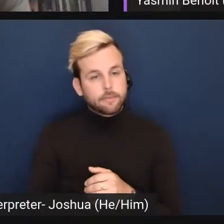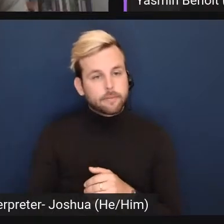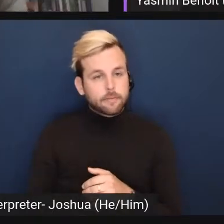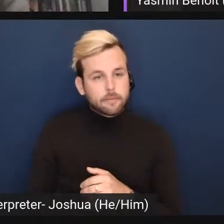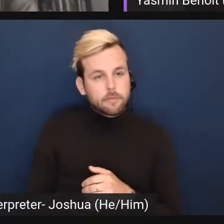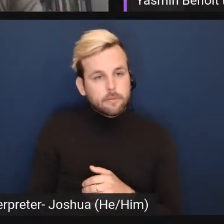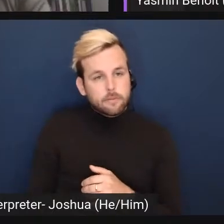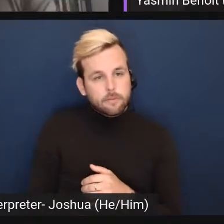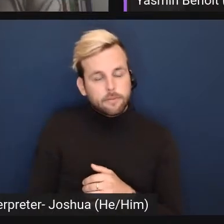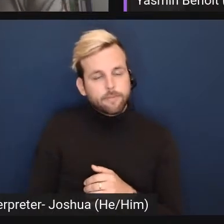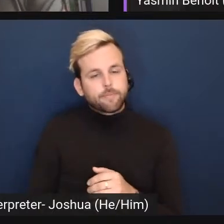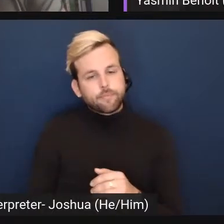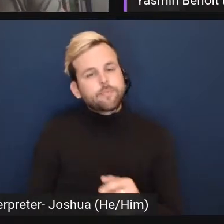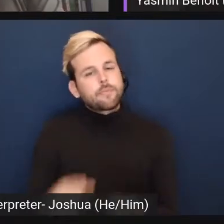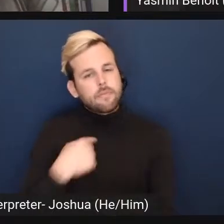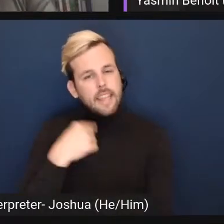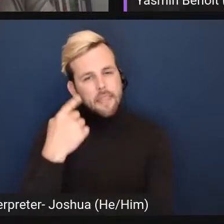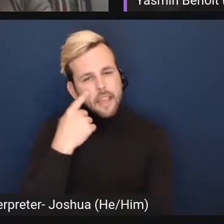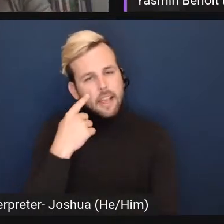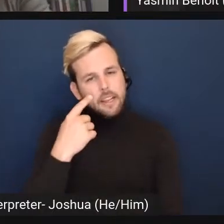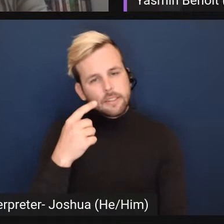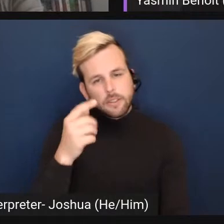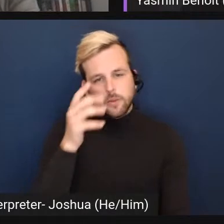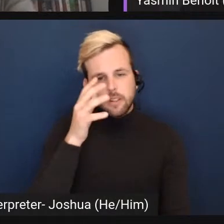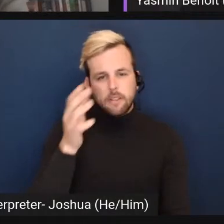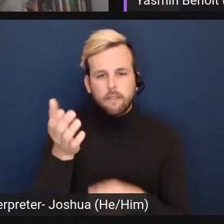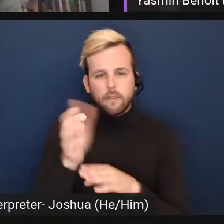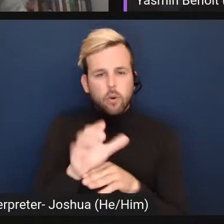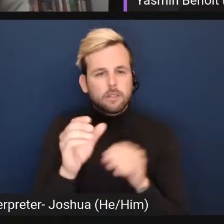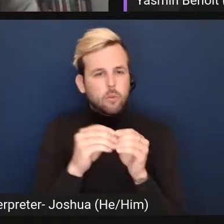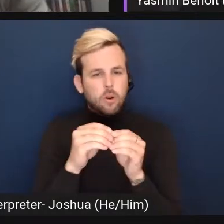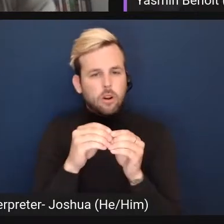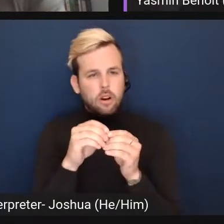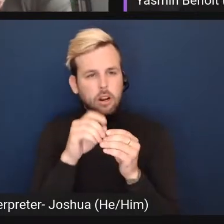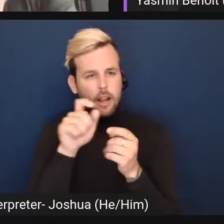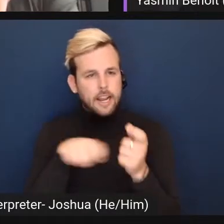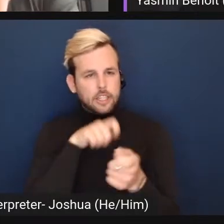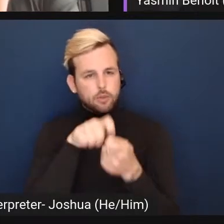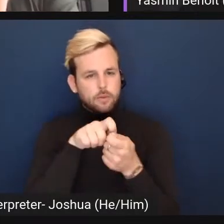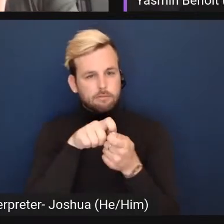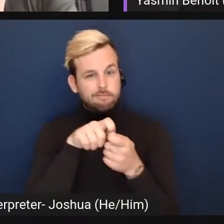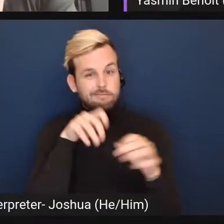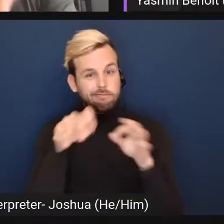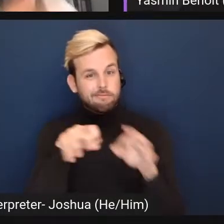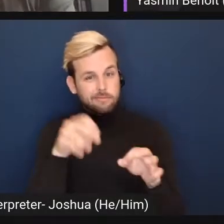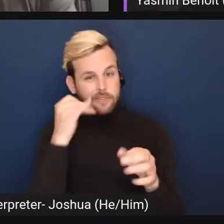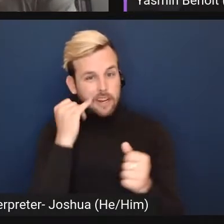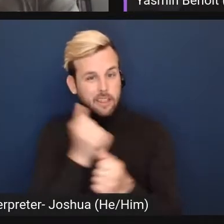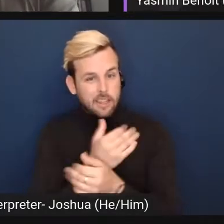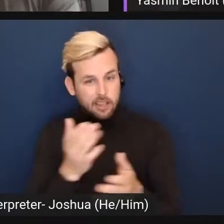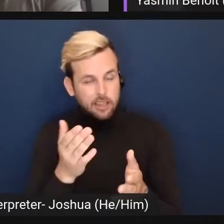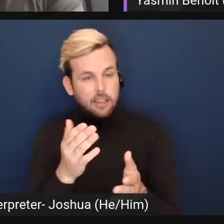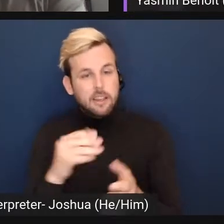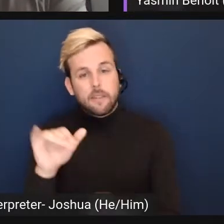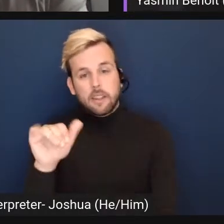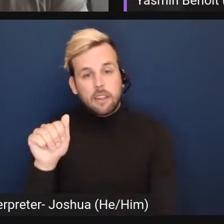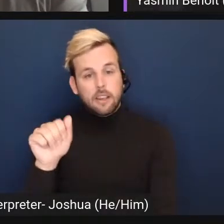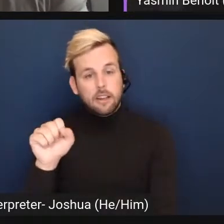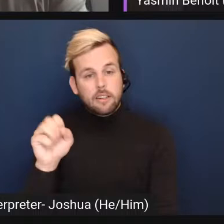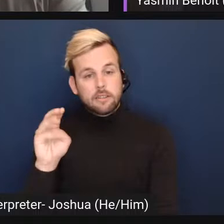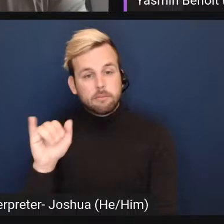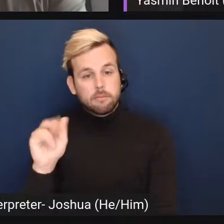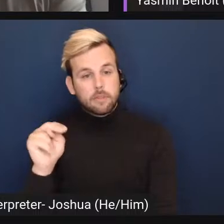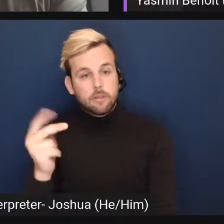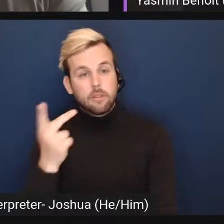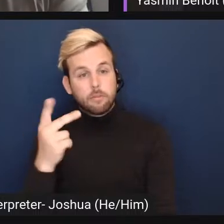So I think it will force a more accurate nuance, if anything. Jasmine, you and I have both